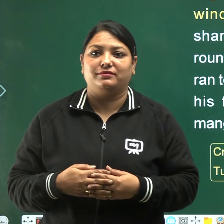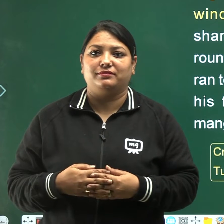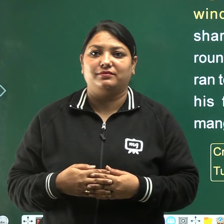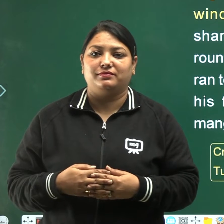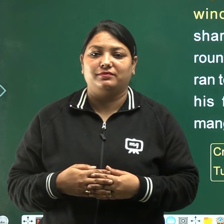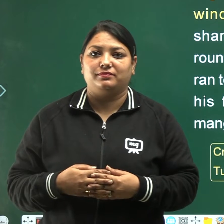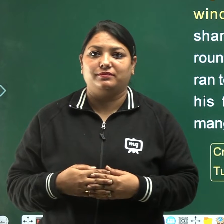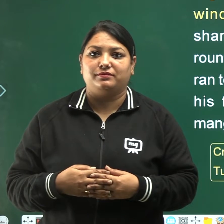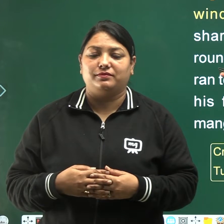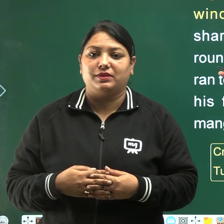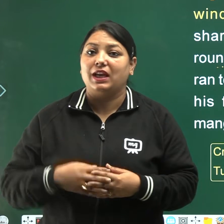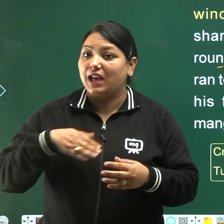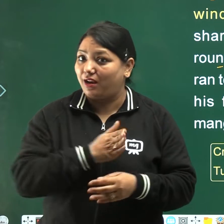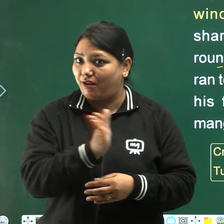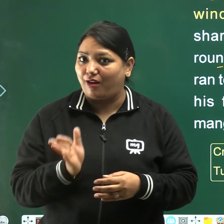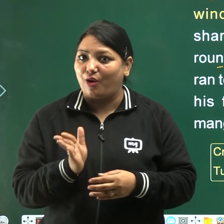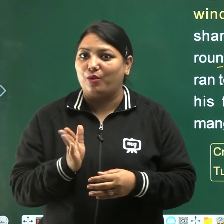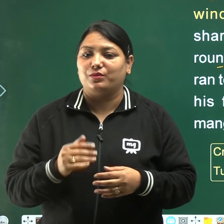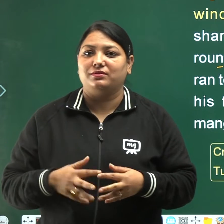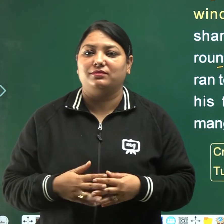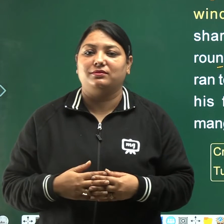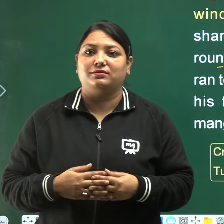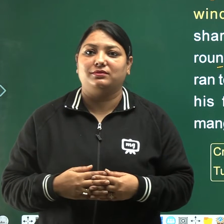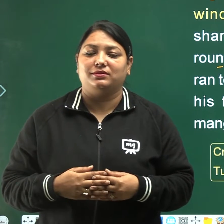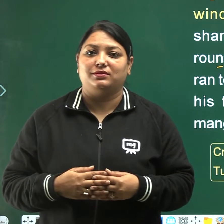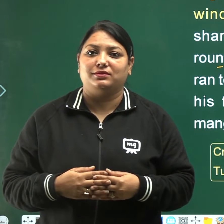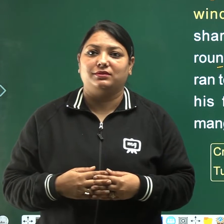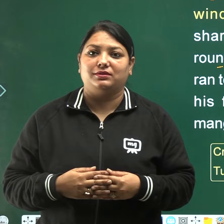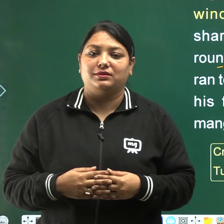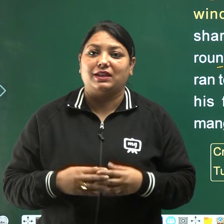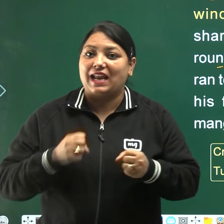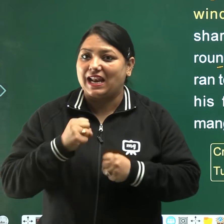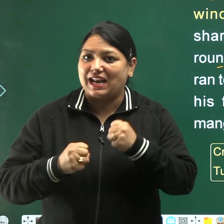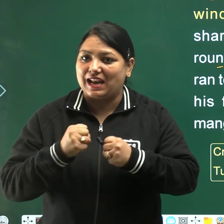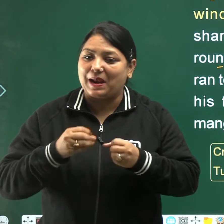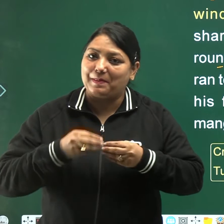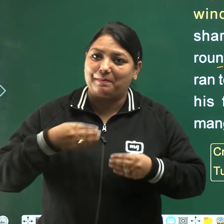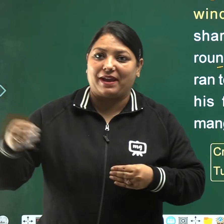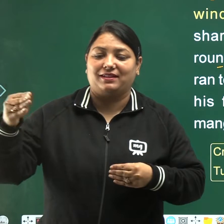He turned round and ran back,